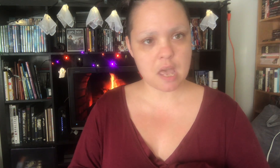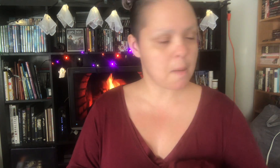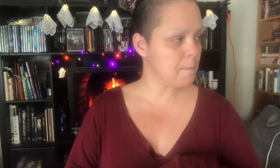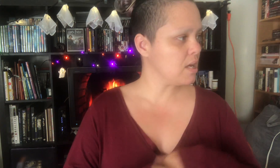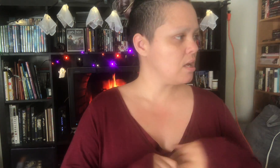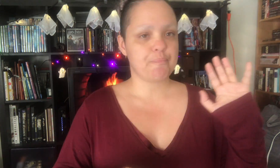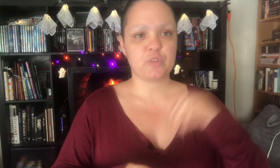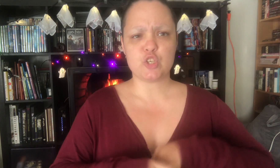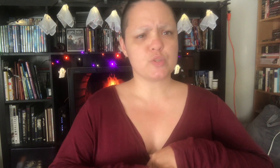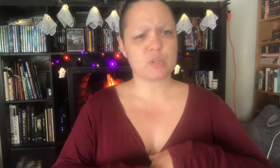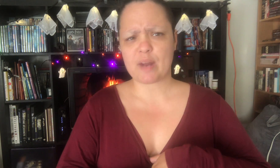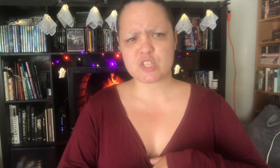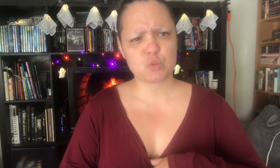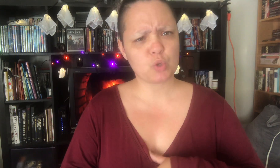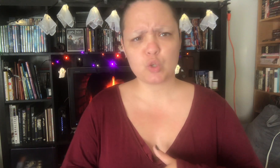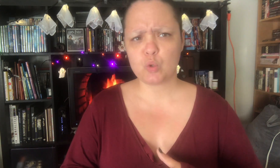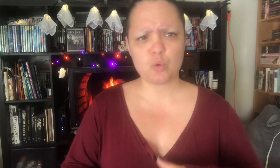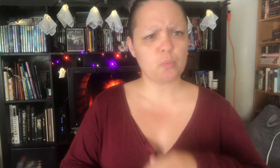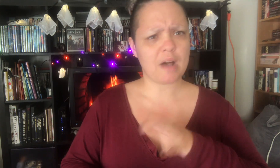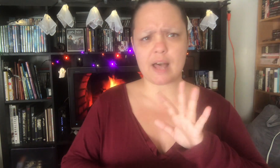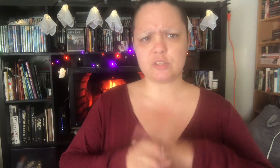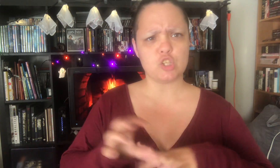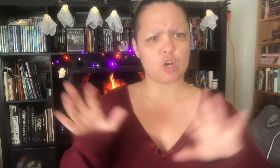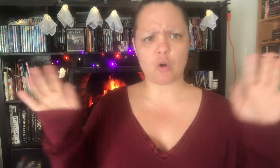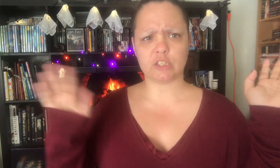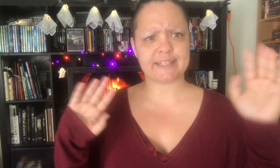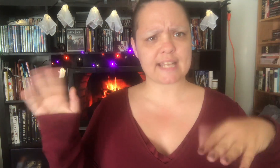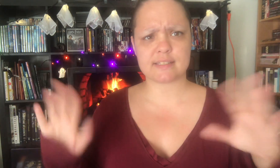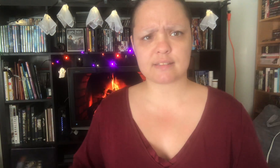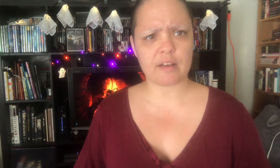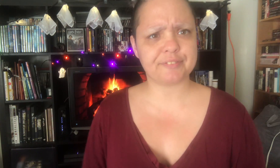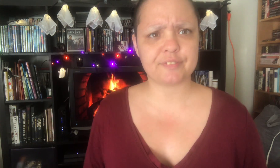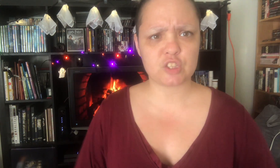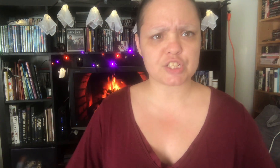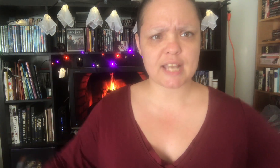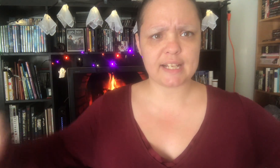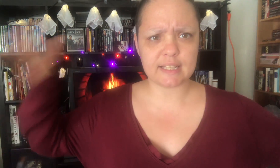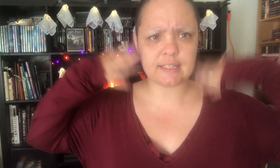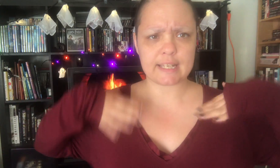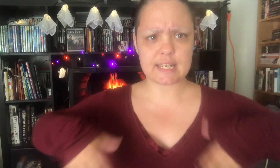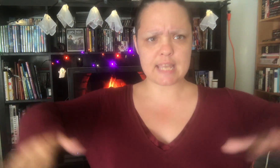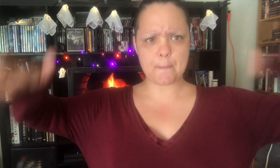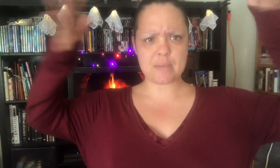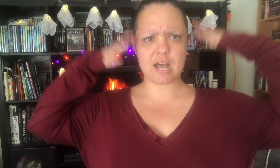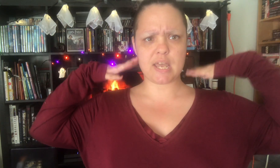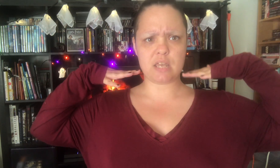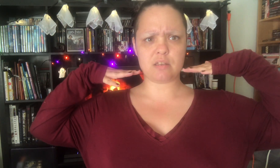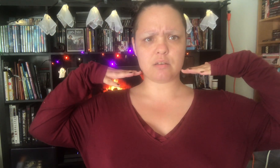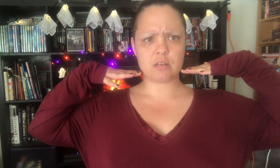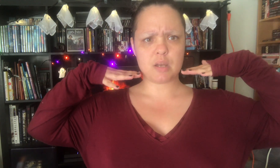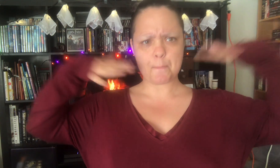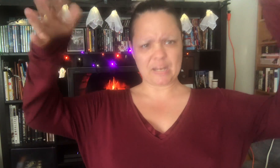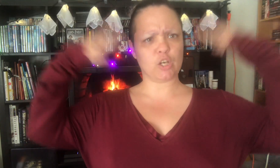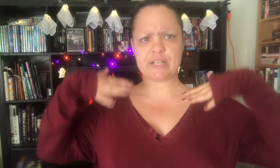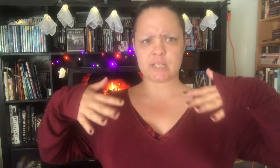.m., use the restroom, you know, all of that stuff. Just kind of like get my bearings.